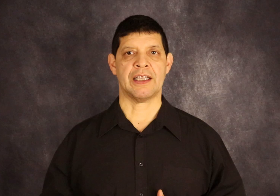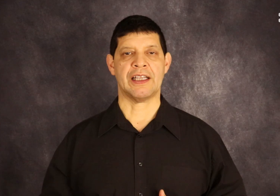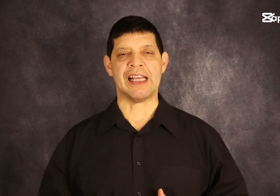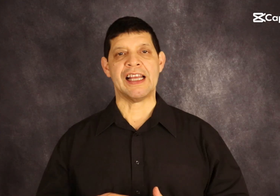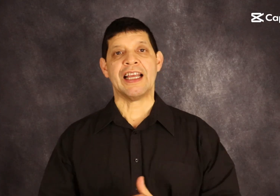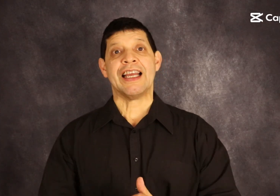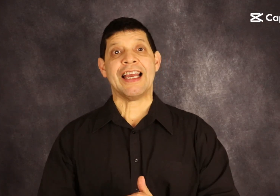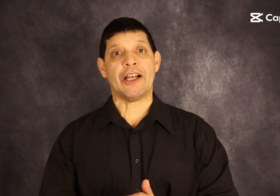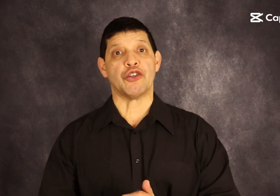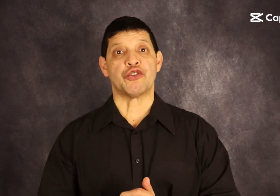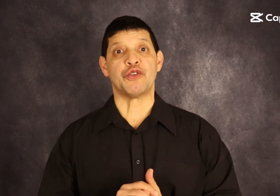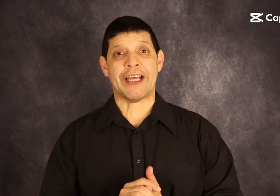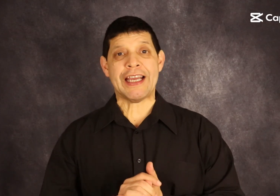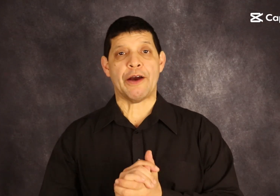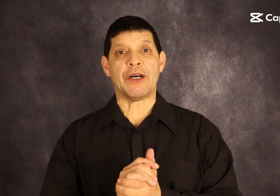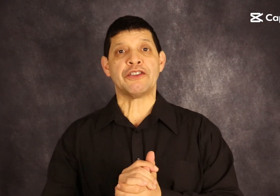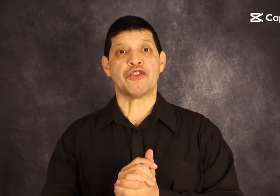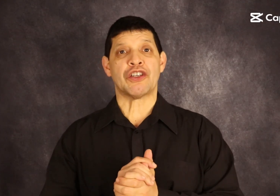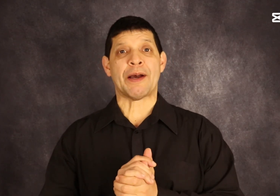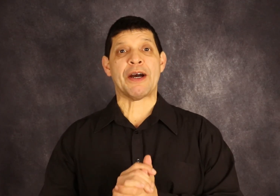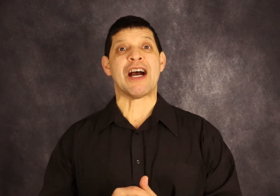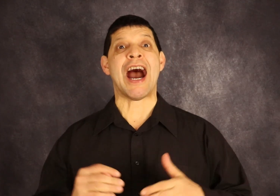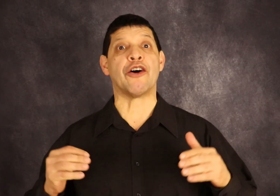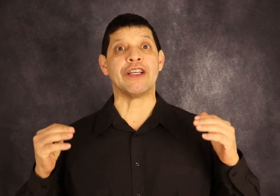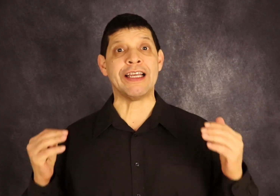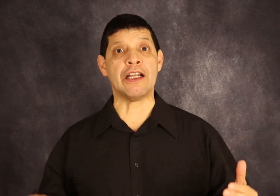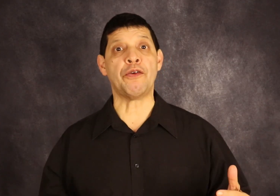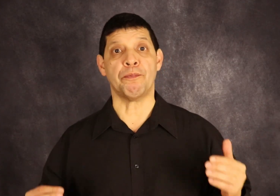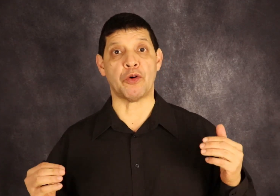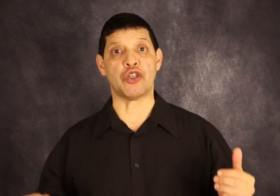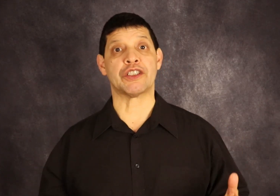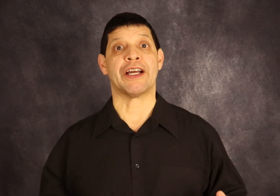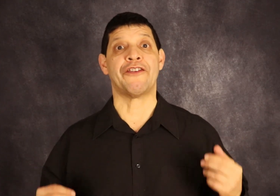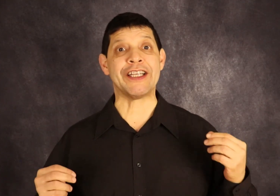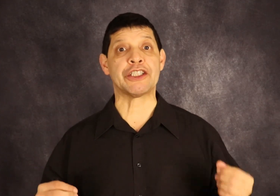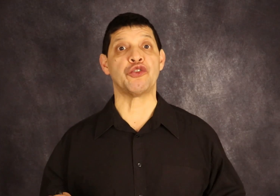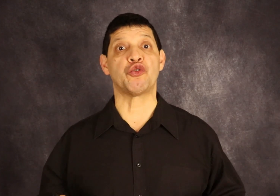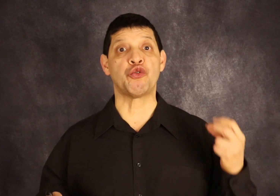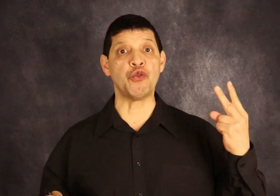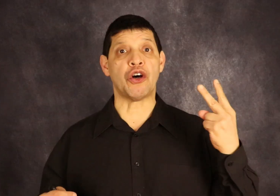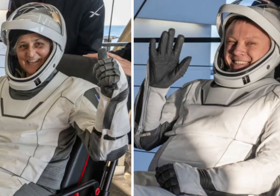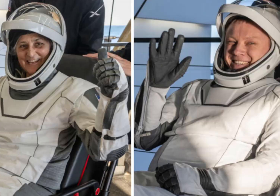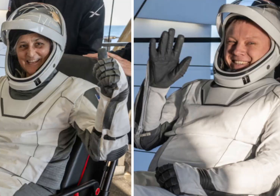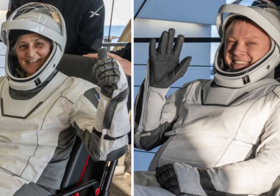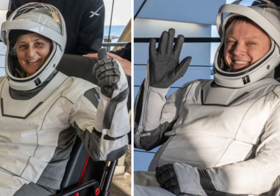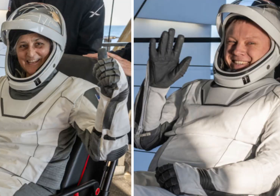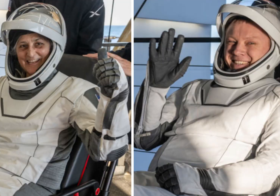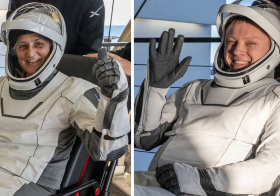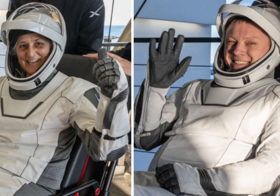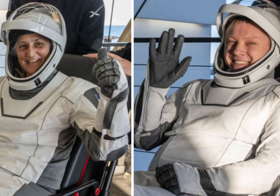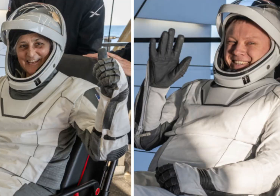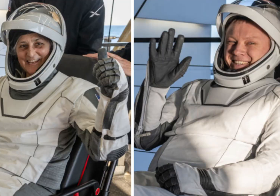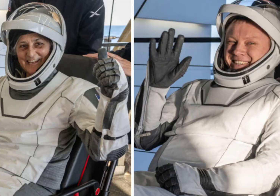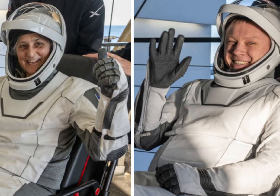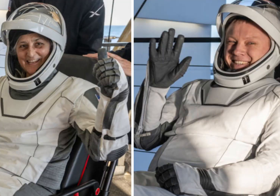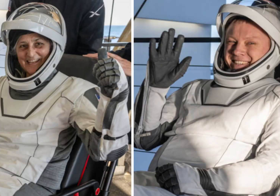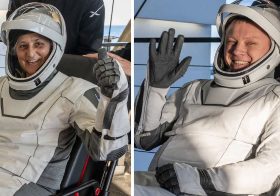Hello, today I want to talk about how Elon Musk rescued two astronauts from outer space.